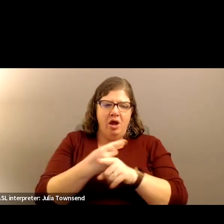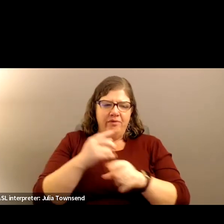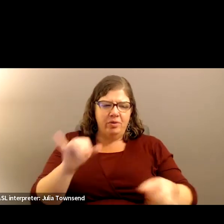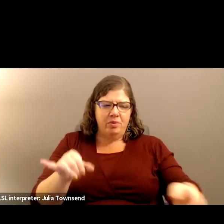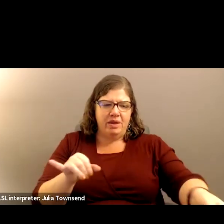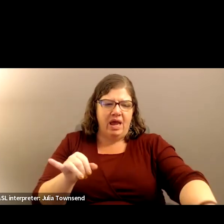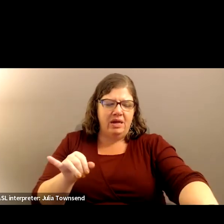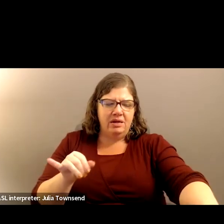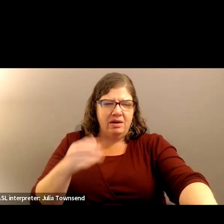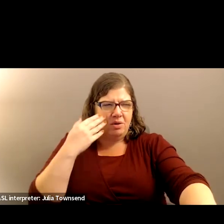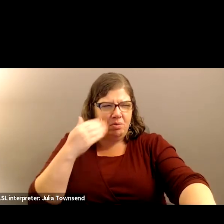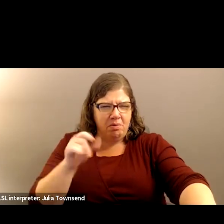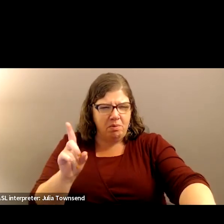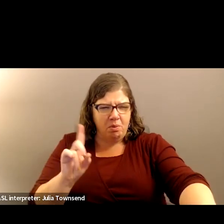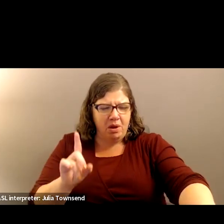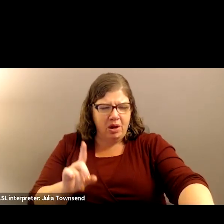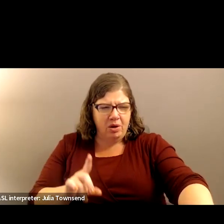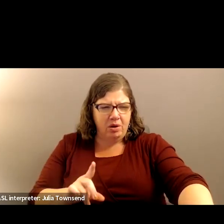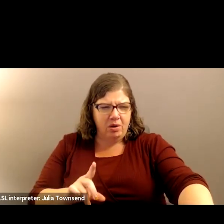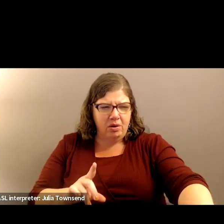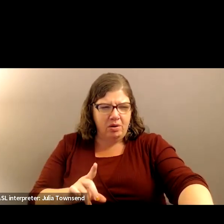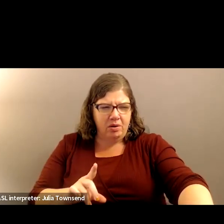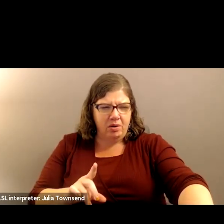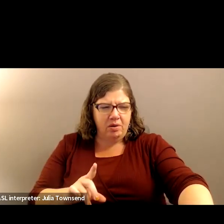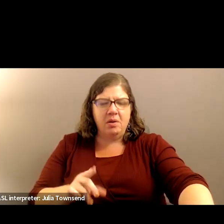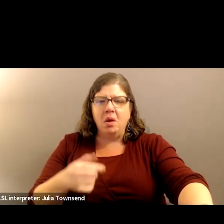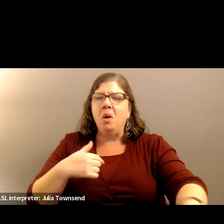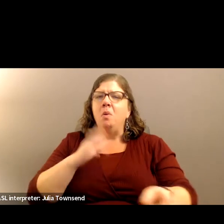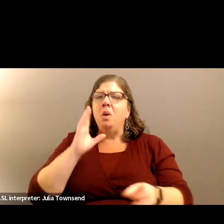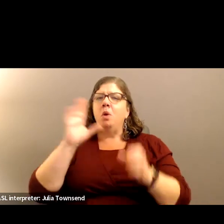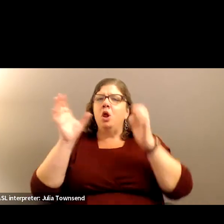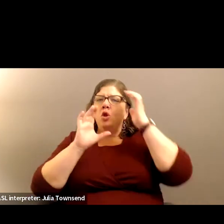that somewhere. I don't know where I saw it. We'll look for the.